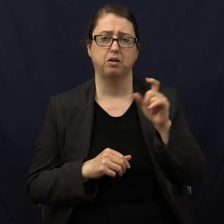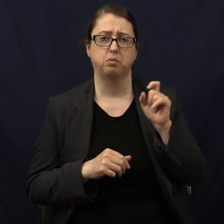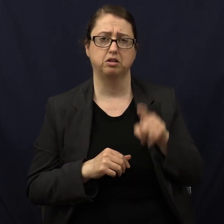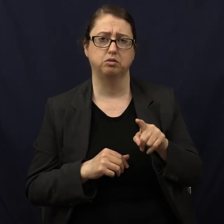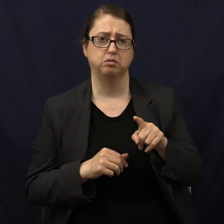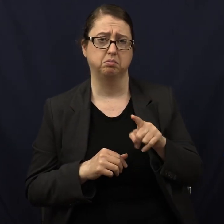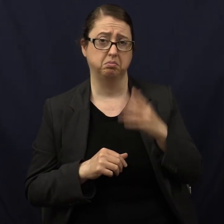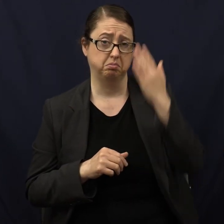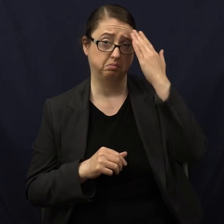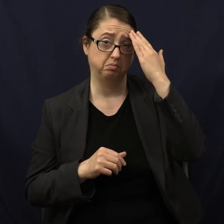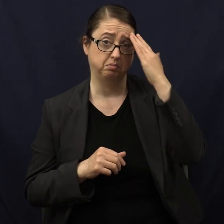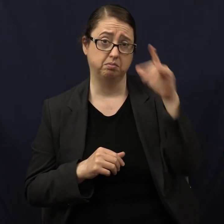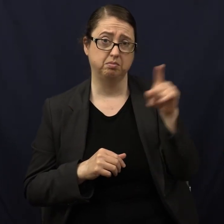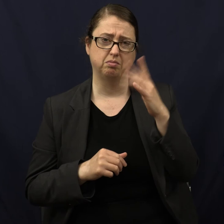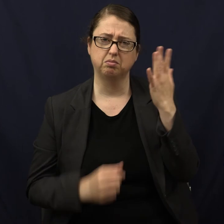was?